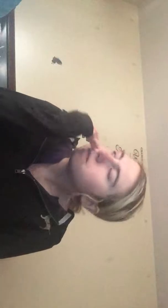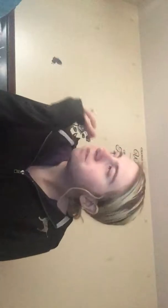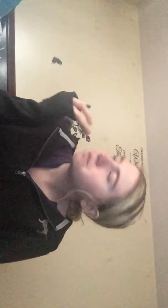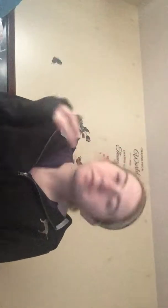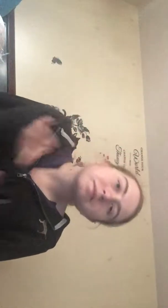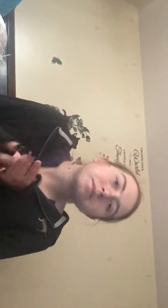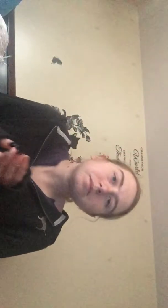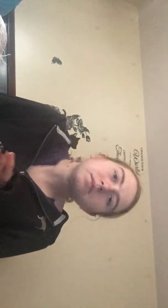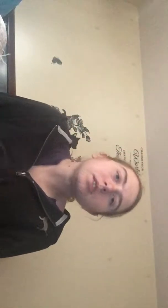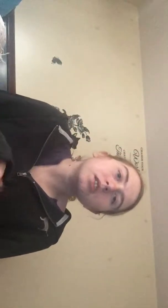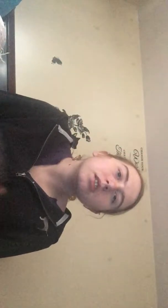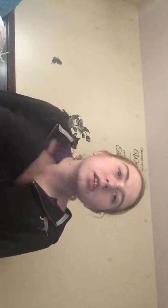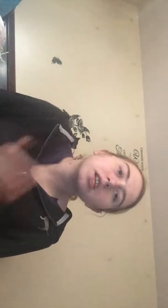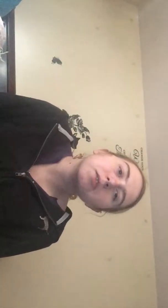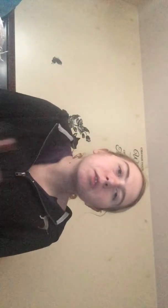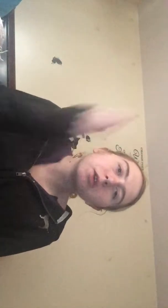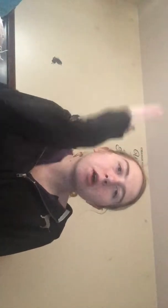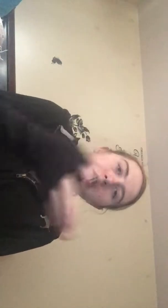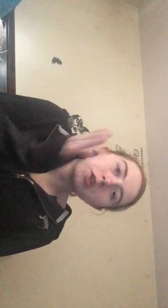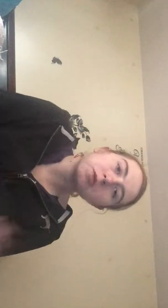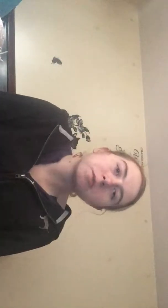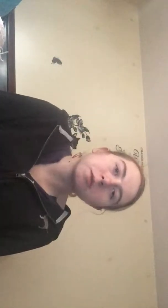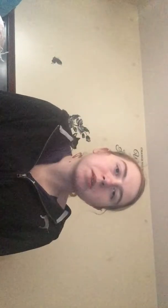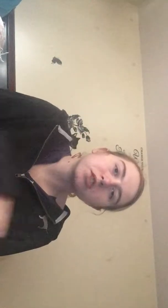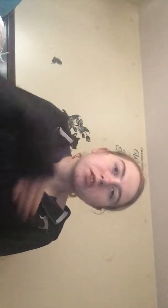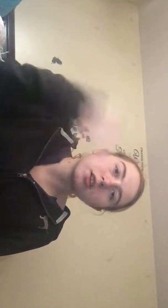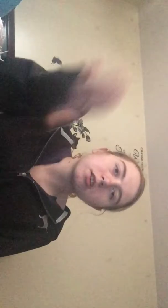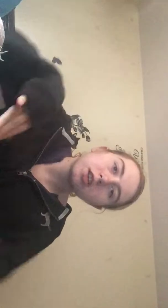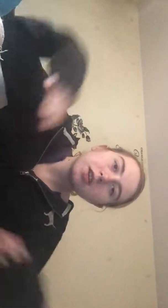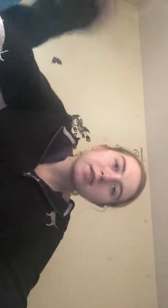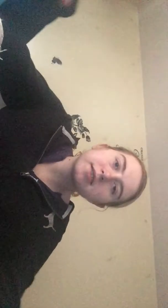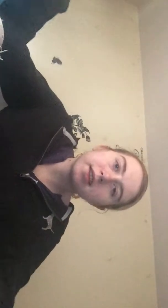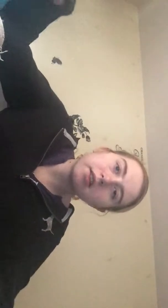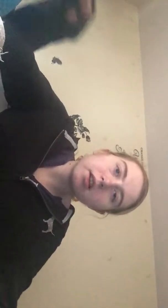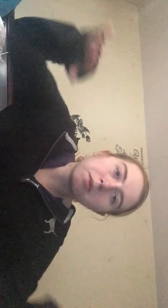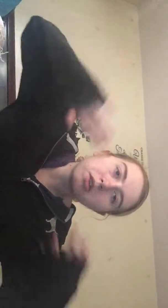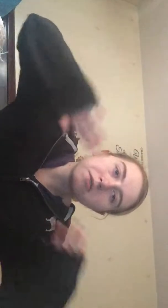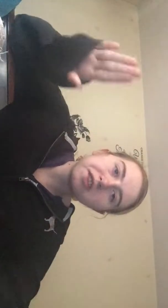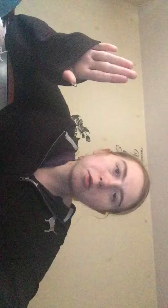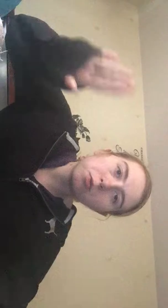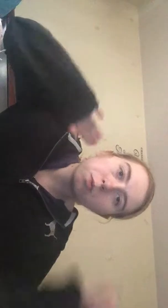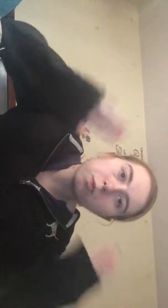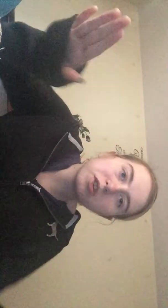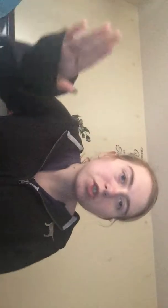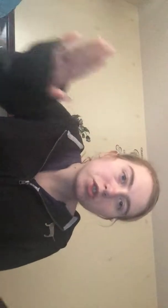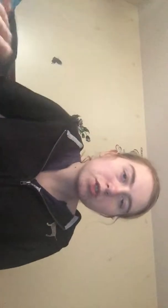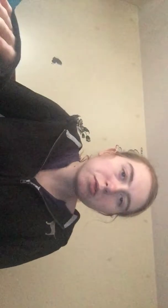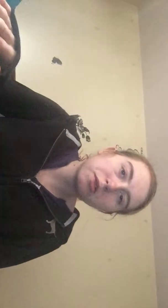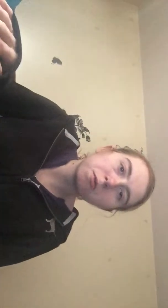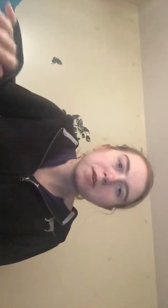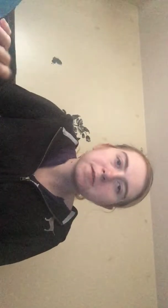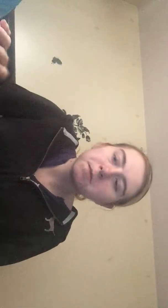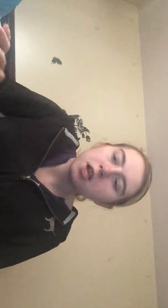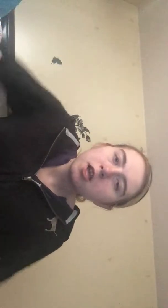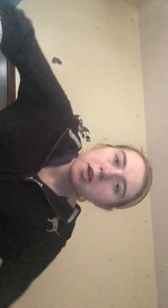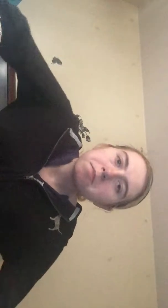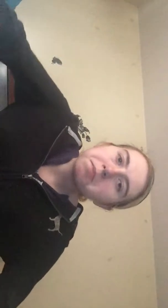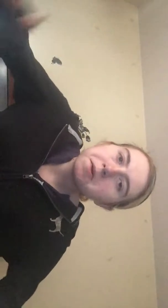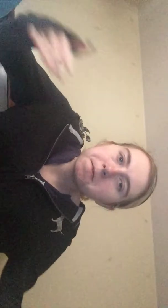even like a youtuber mentioned like Disneyland I'm not gonna say which youtuber it was but